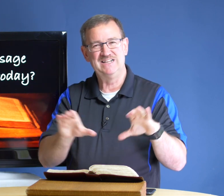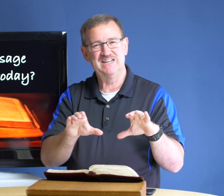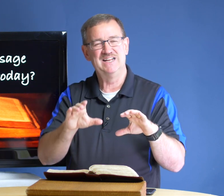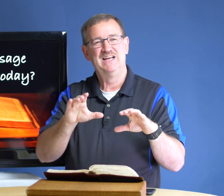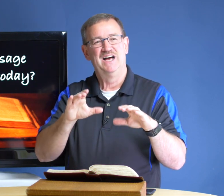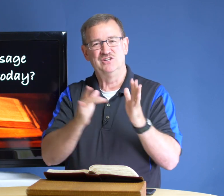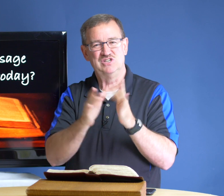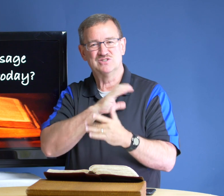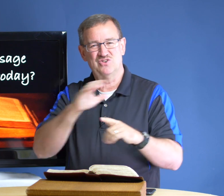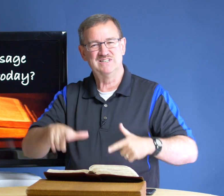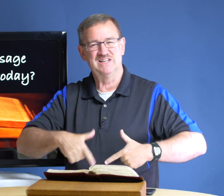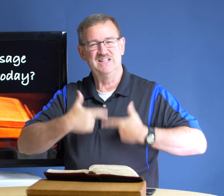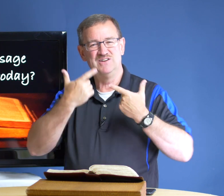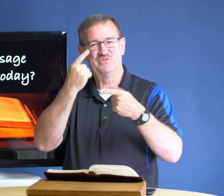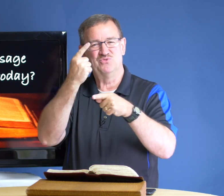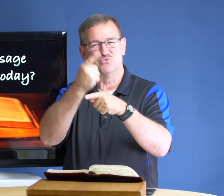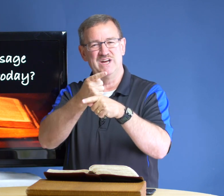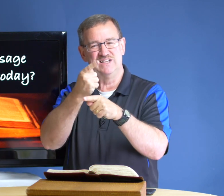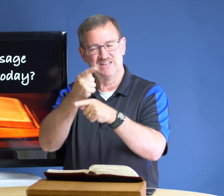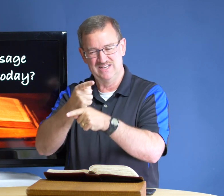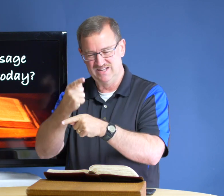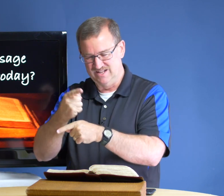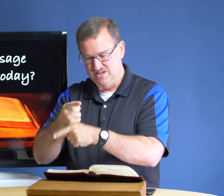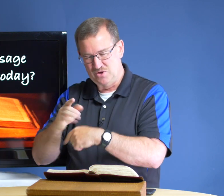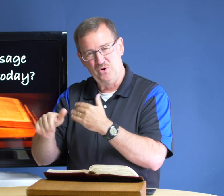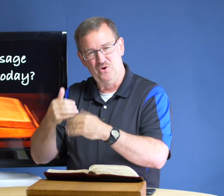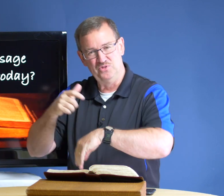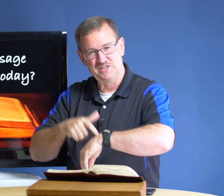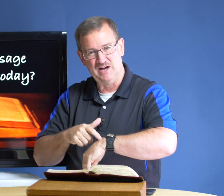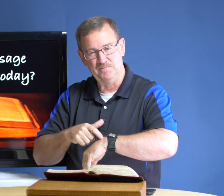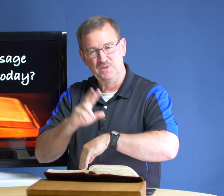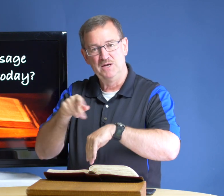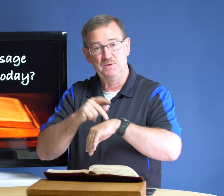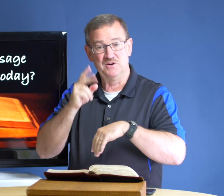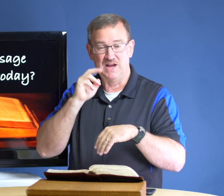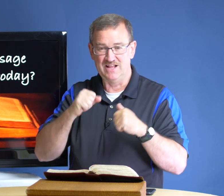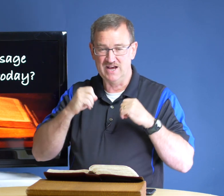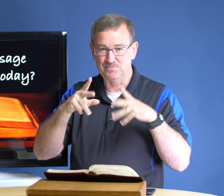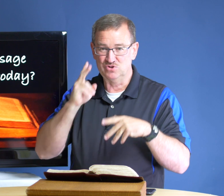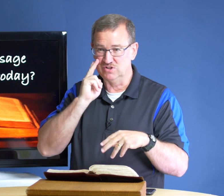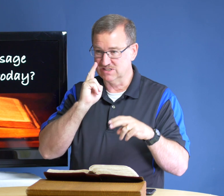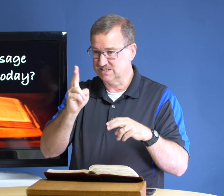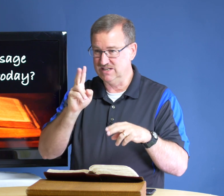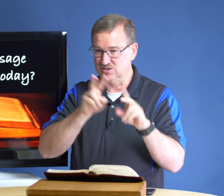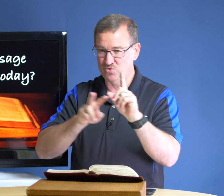did it jesus christ lived right all the time peter had the opportunity to see to